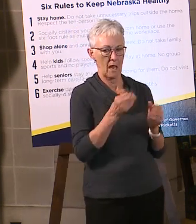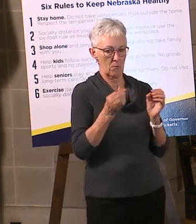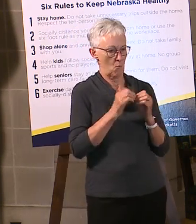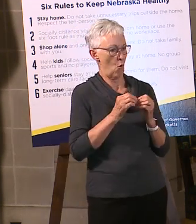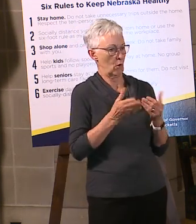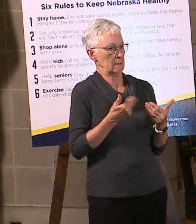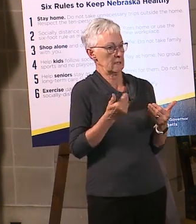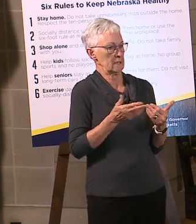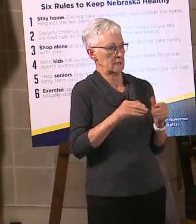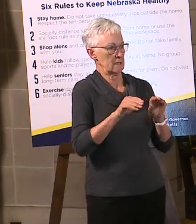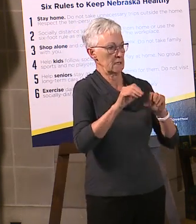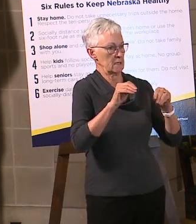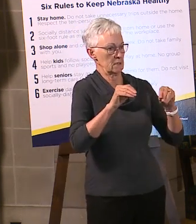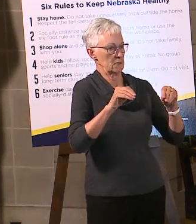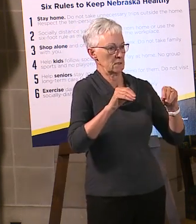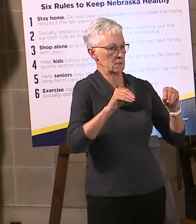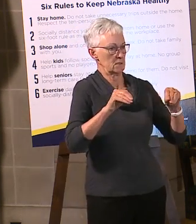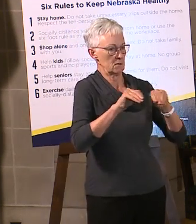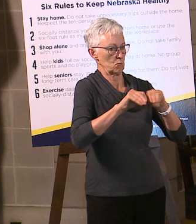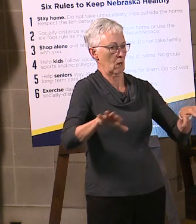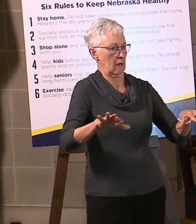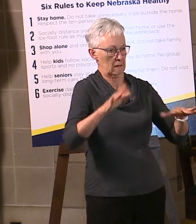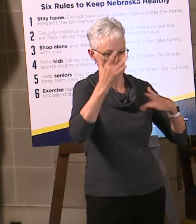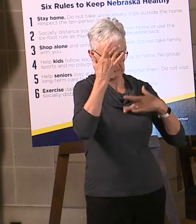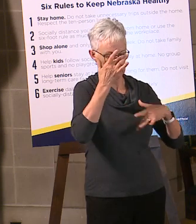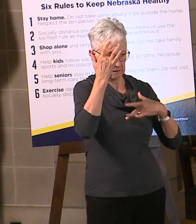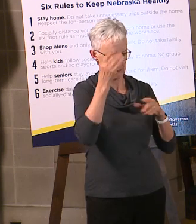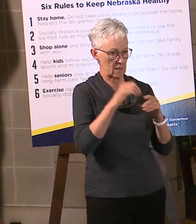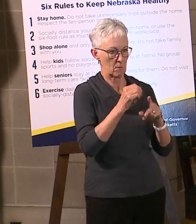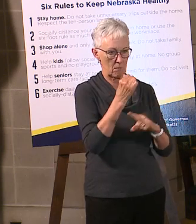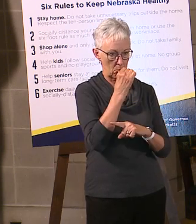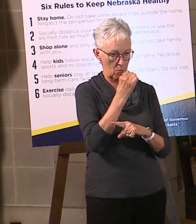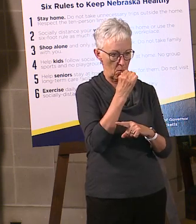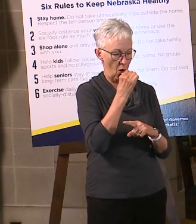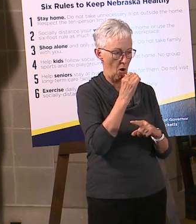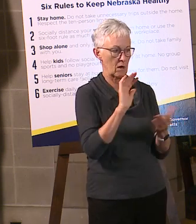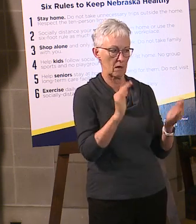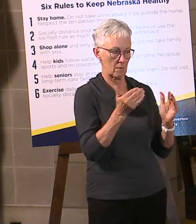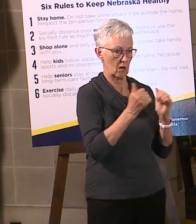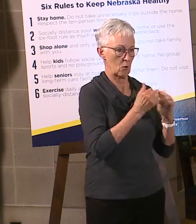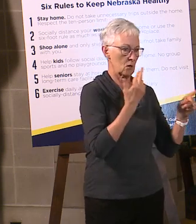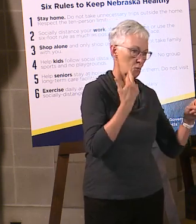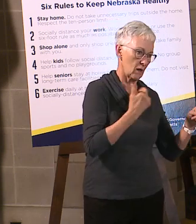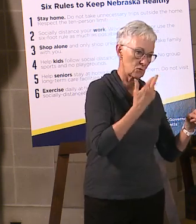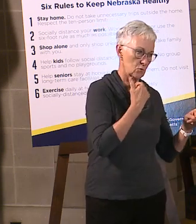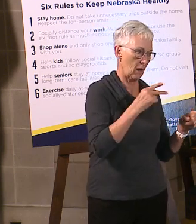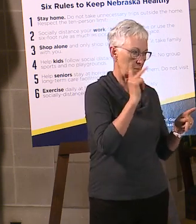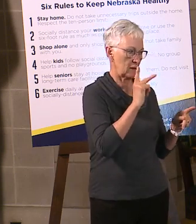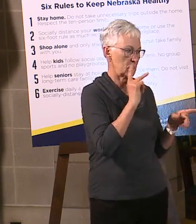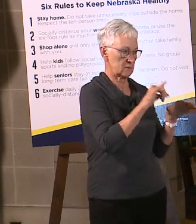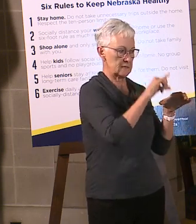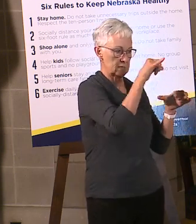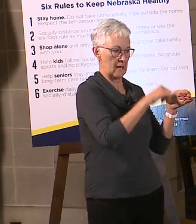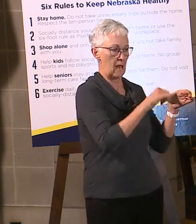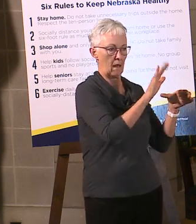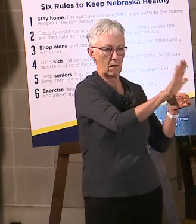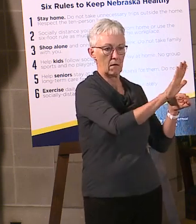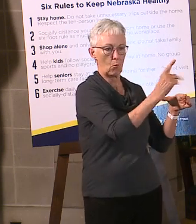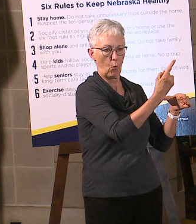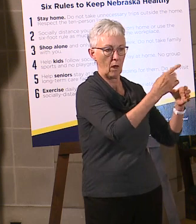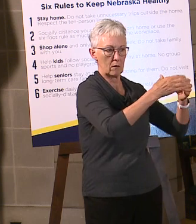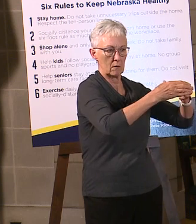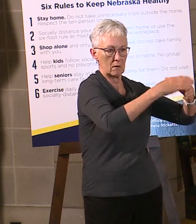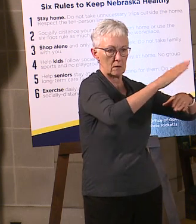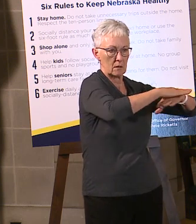And so that's why bars were treated differently from restaurants. Now, you mentioned something about maybe some bars are trying to game the